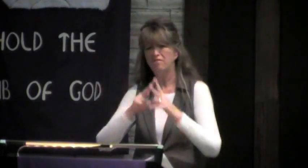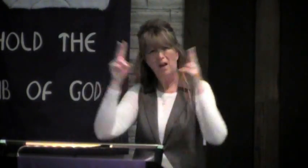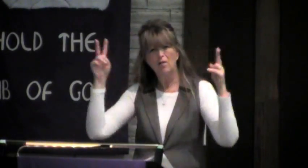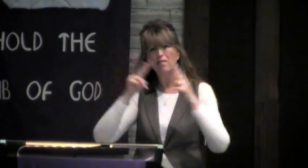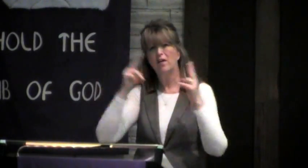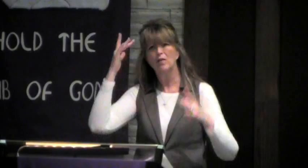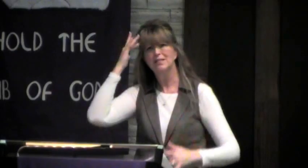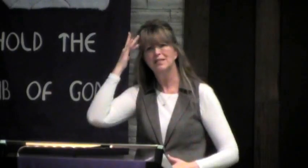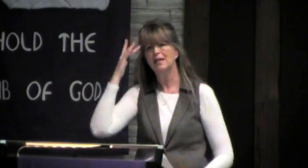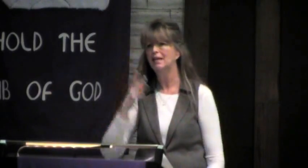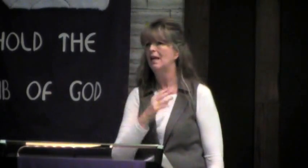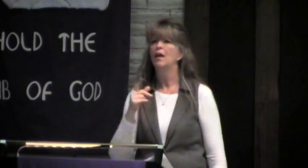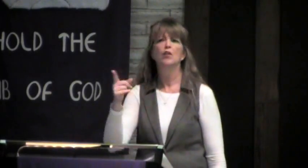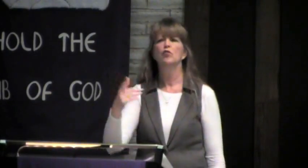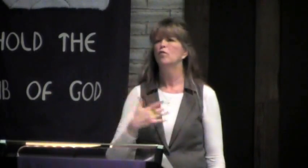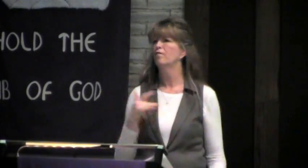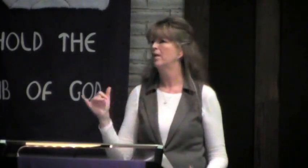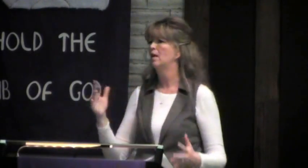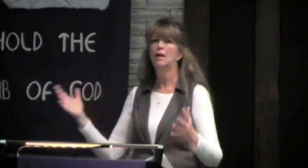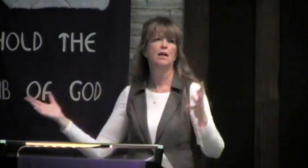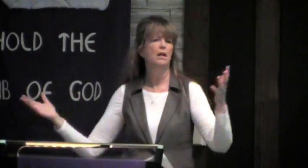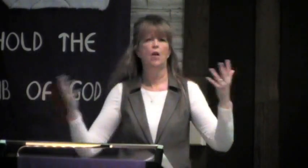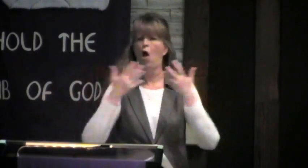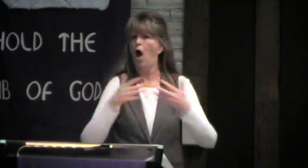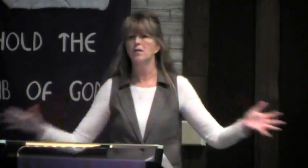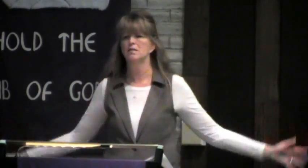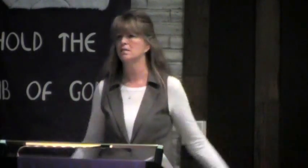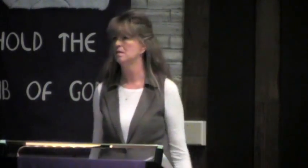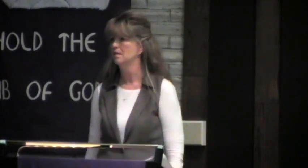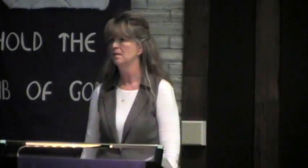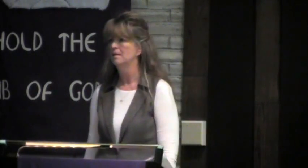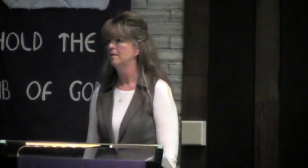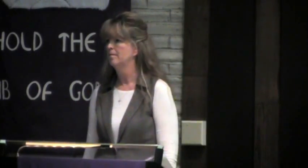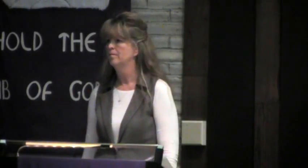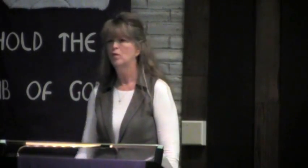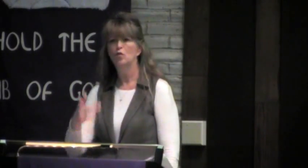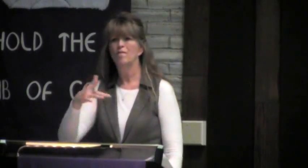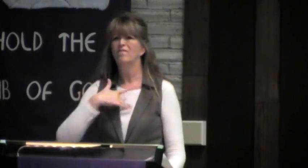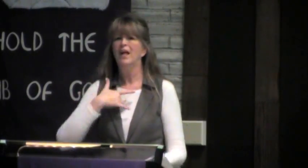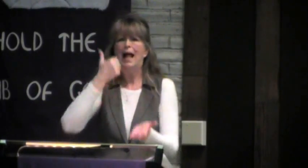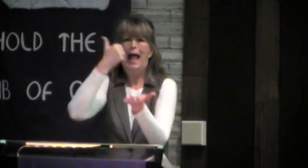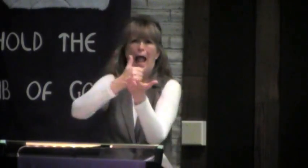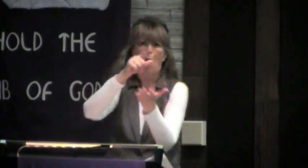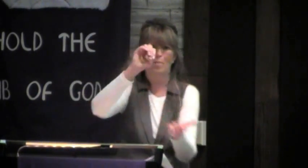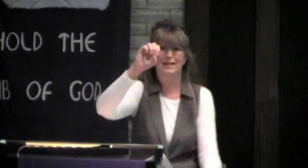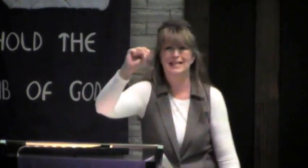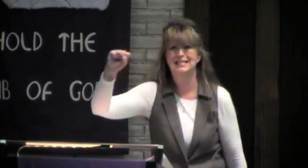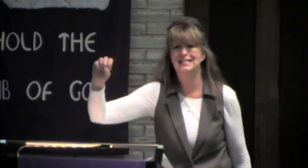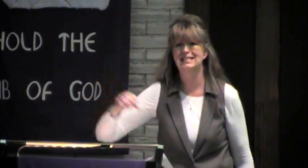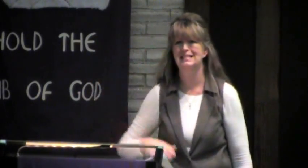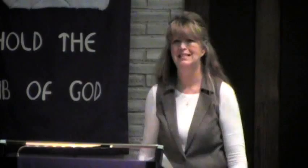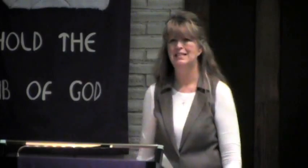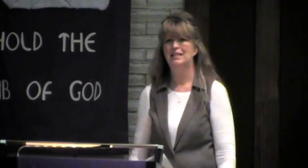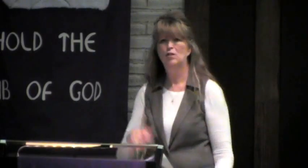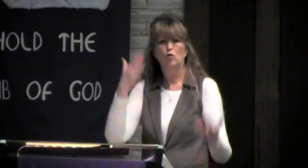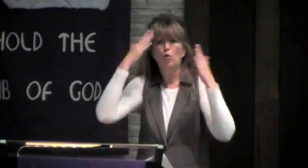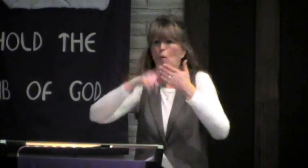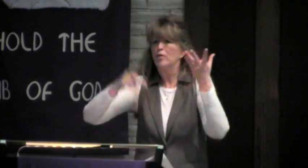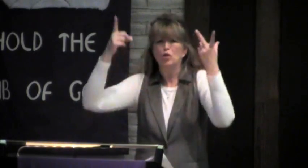Like when your family members are sick and they're very ill, you feel the same way. You just feel lost. You don't know what to do. You feel absolutely